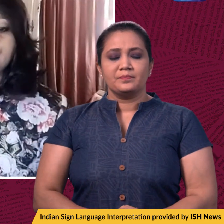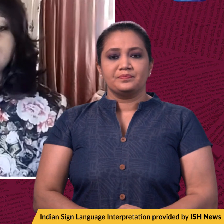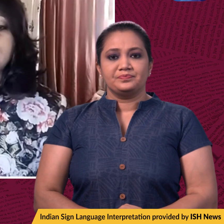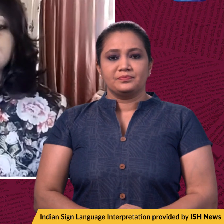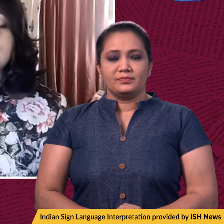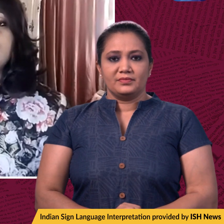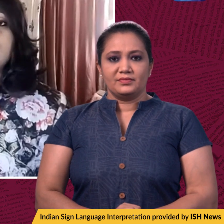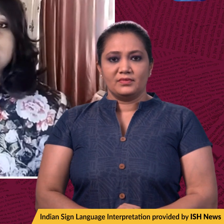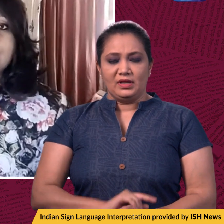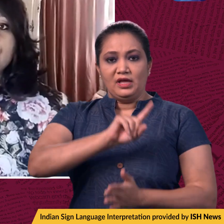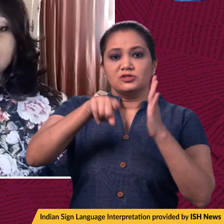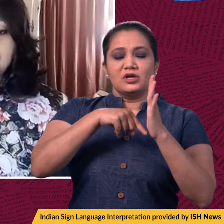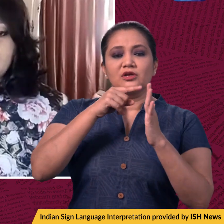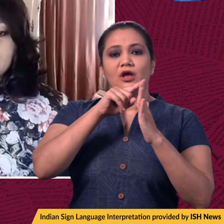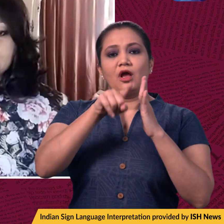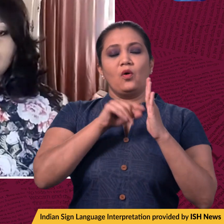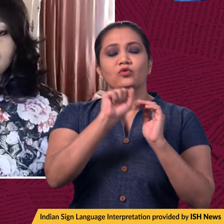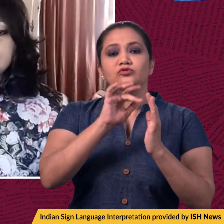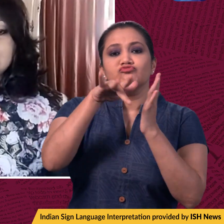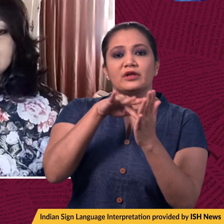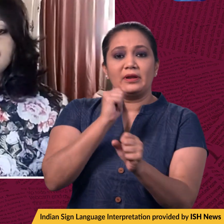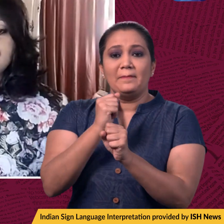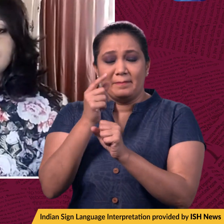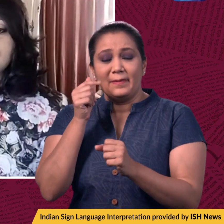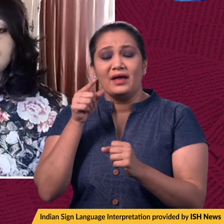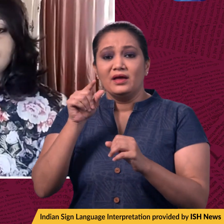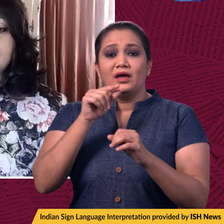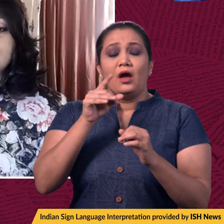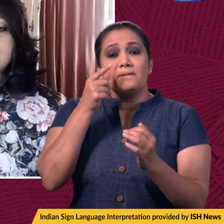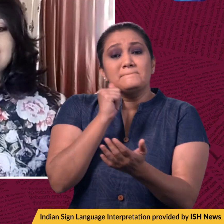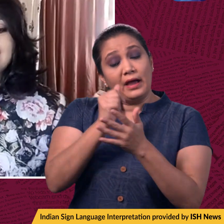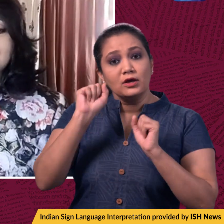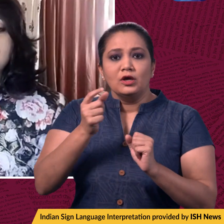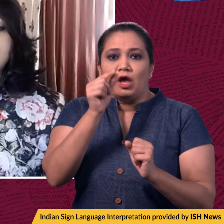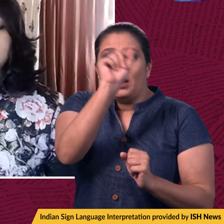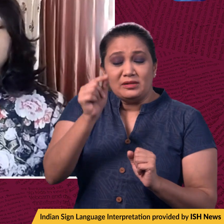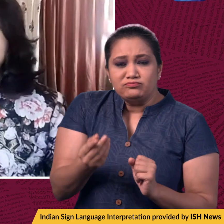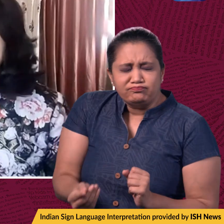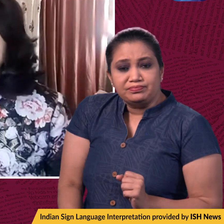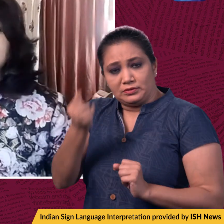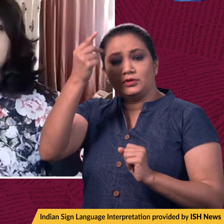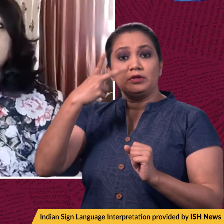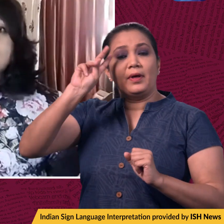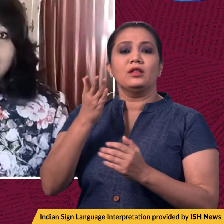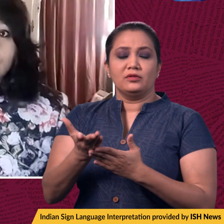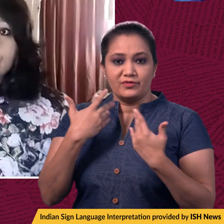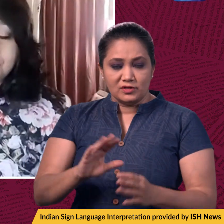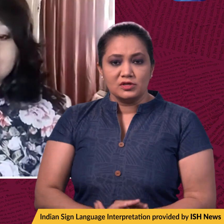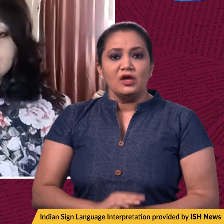Now, Sri Lanka's central bank has doubled its key interest rates on Friday, raising each by an unprecedented 700 basis